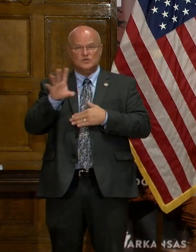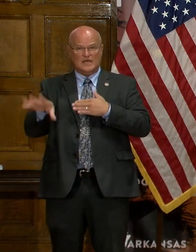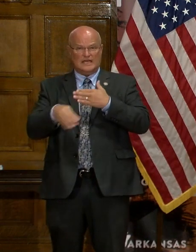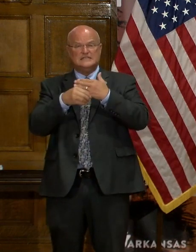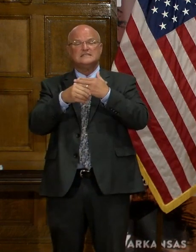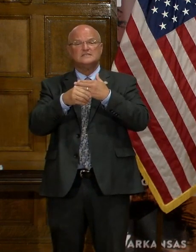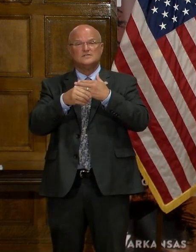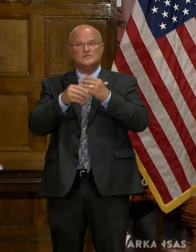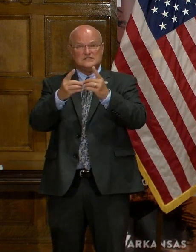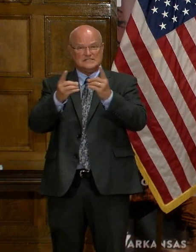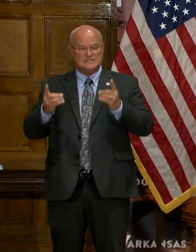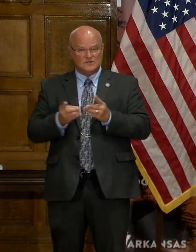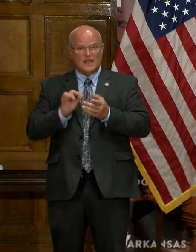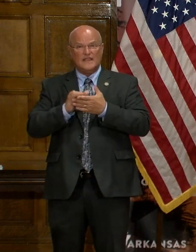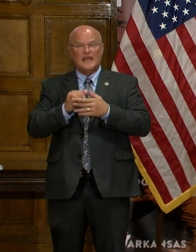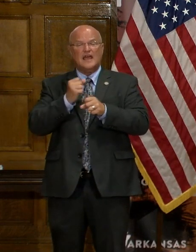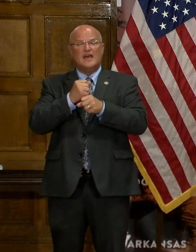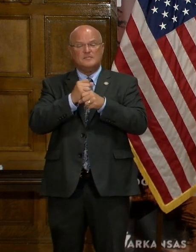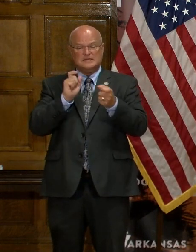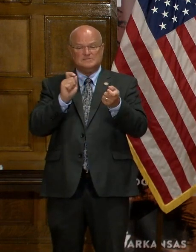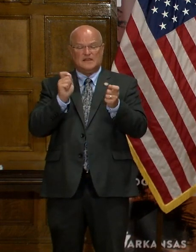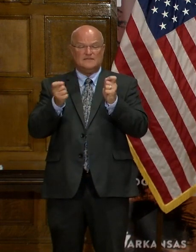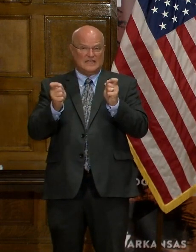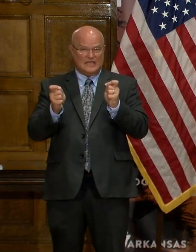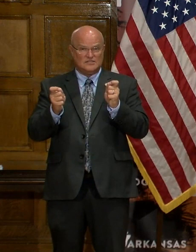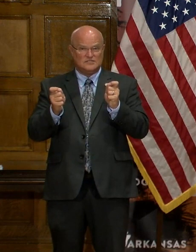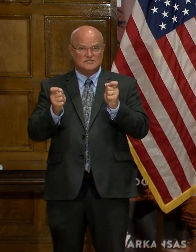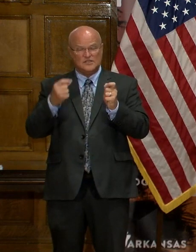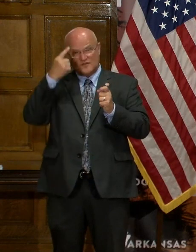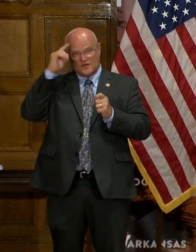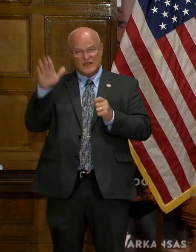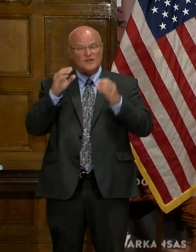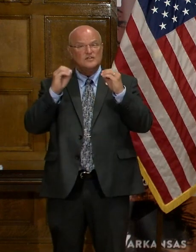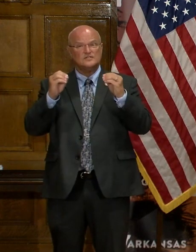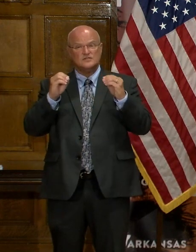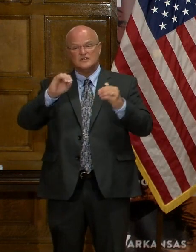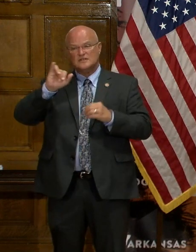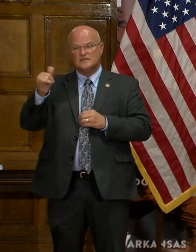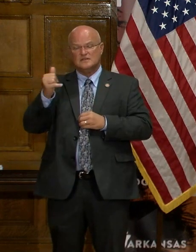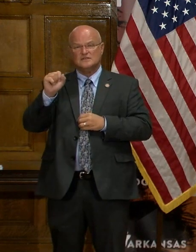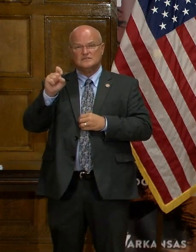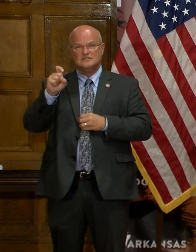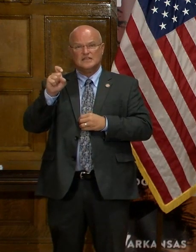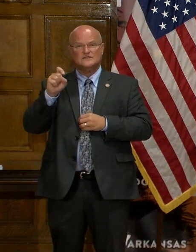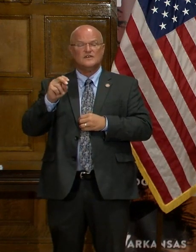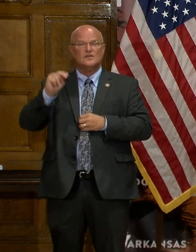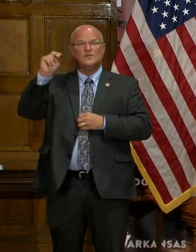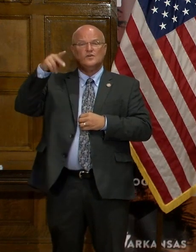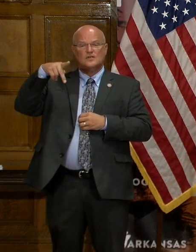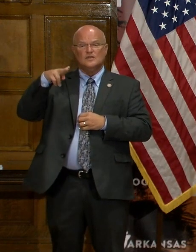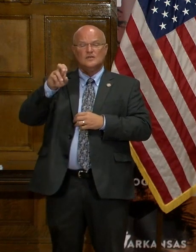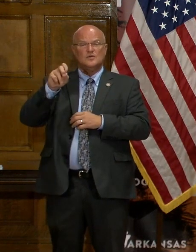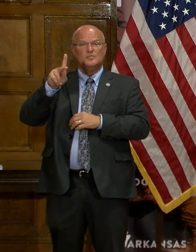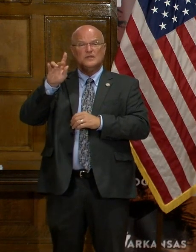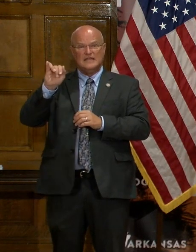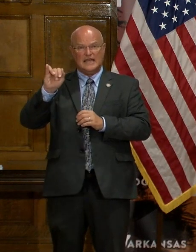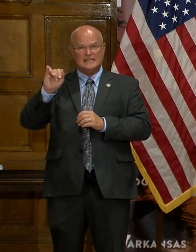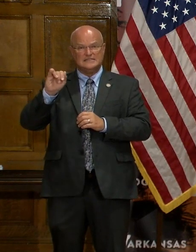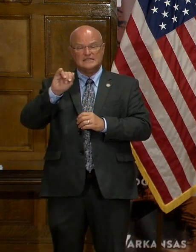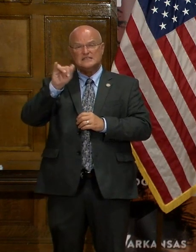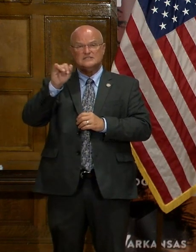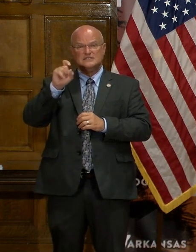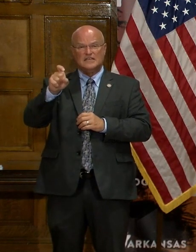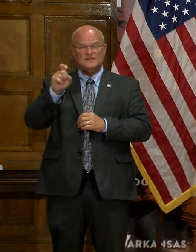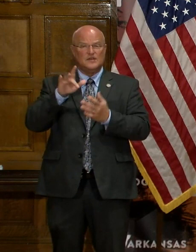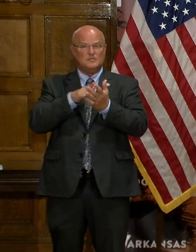districts that have made modifications to their instruction. Jacksonville North Pulaski at Jacksonville Middle